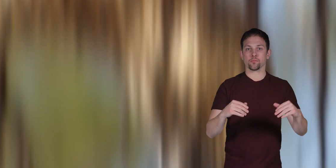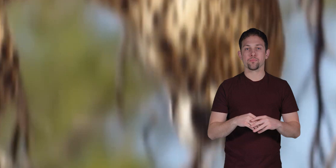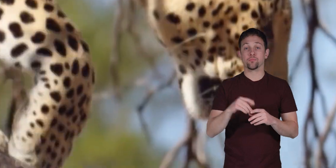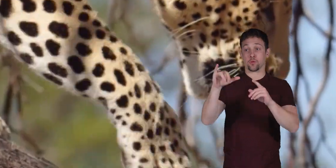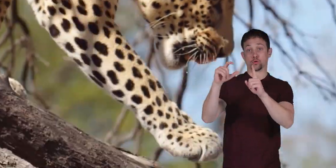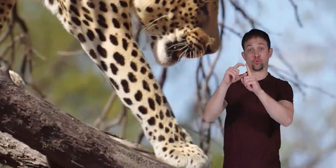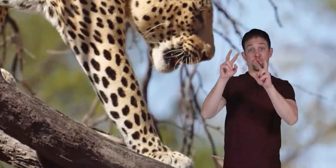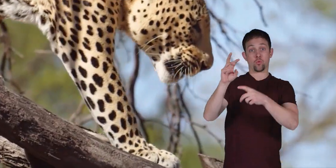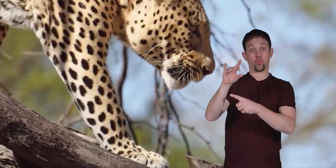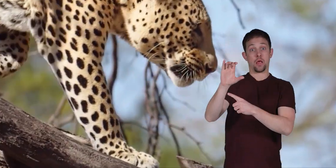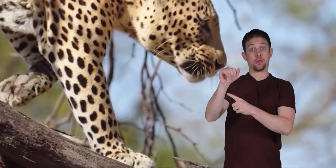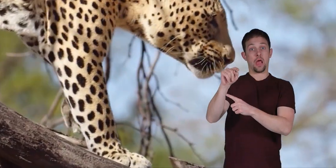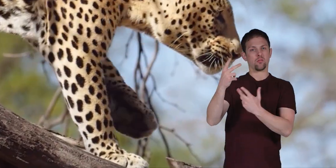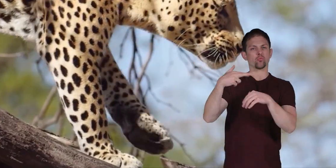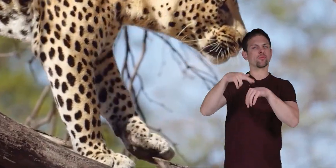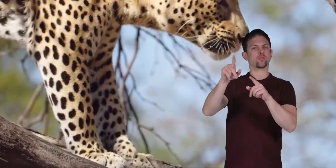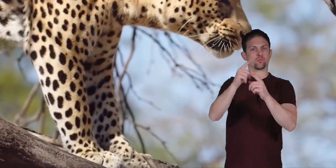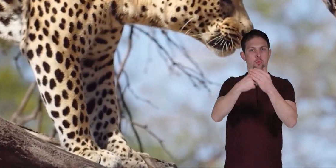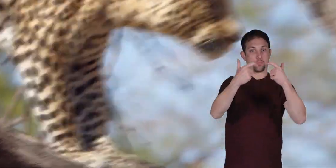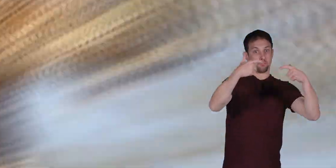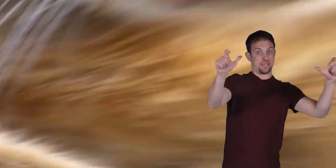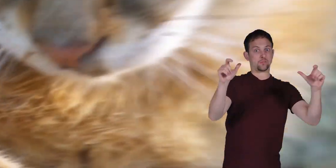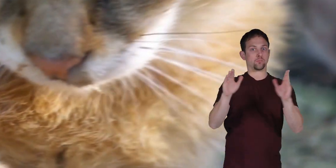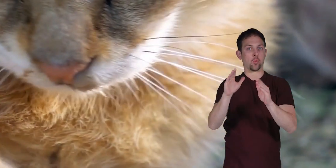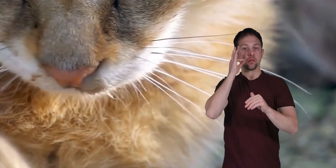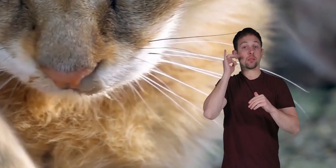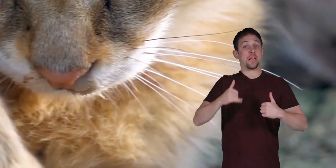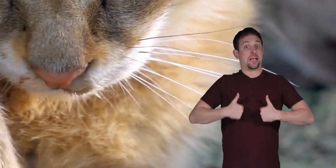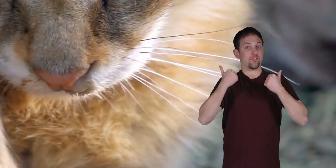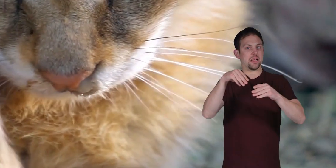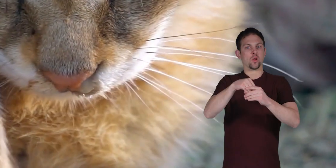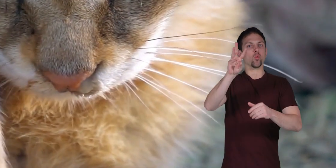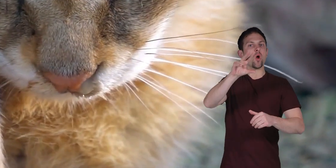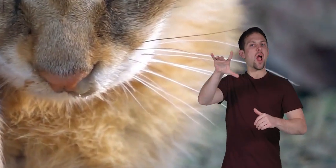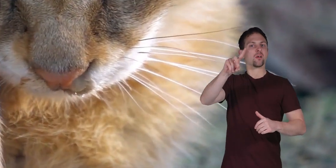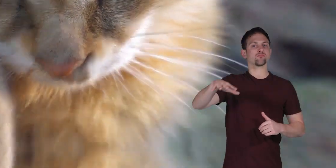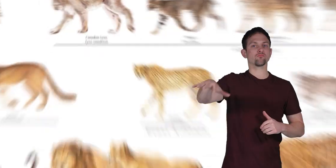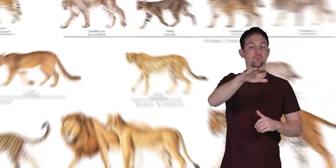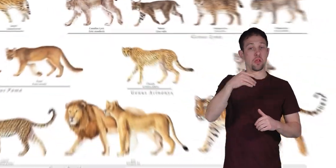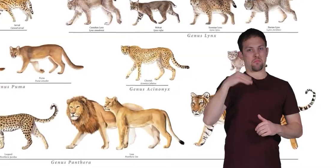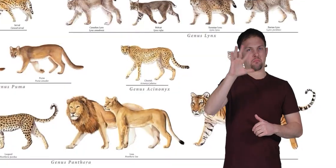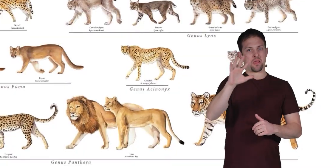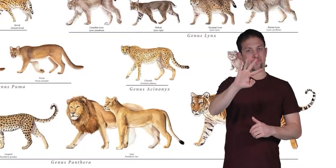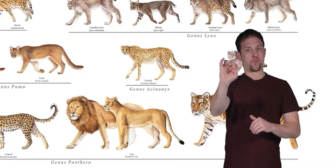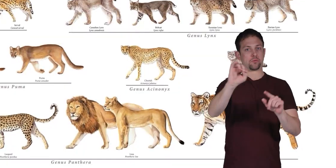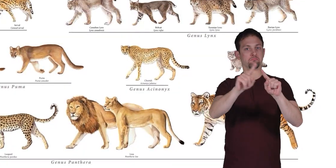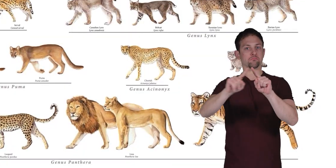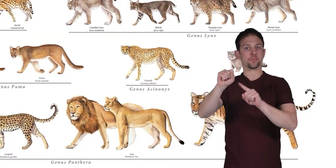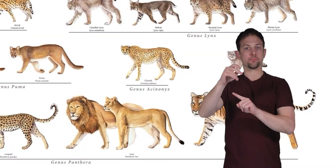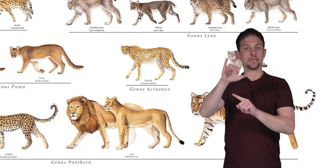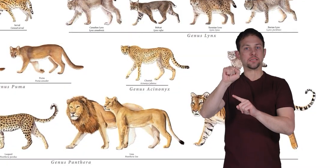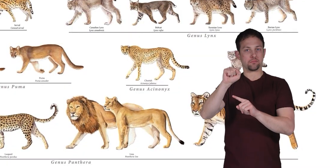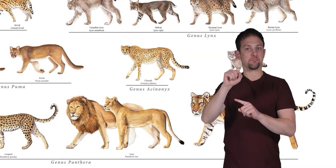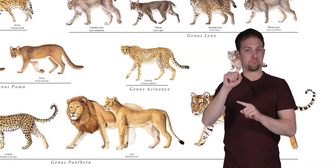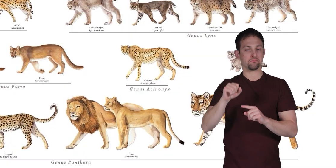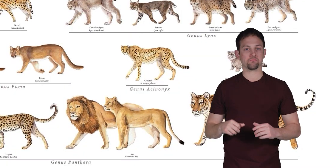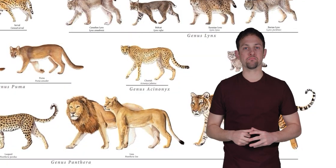The term wildcat refers to both big and small cats that live in the wild. There are about 40 species of wild cats.